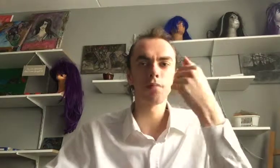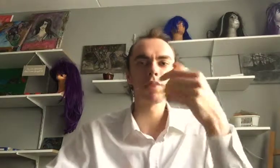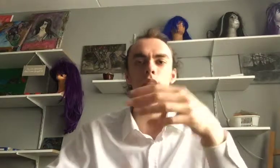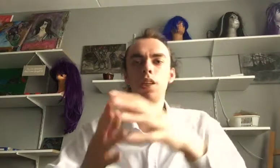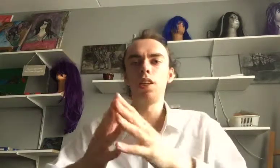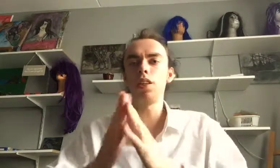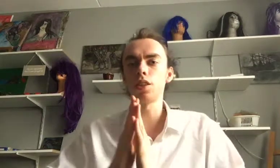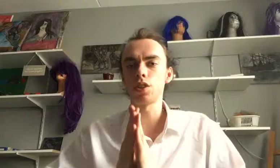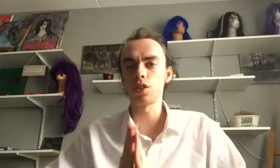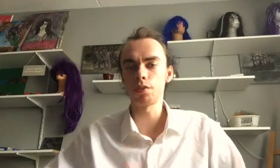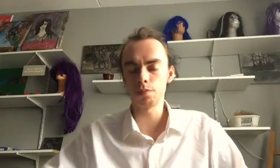Yes.